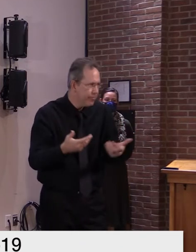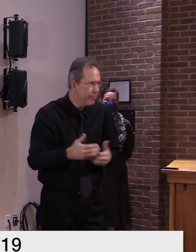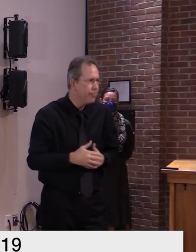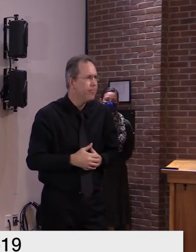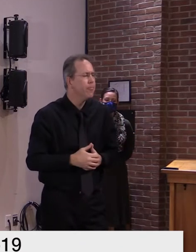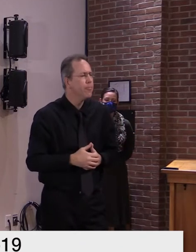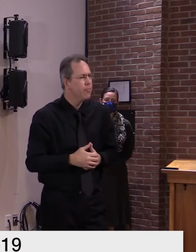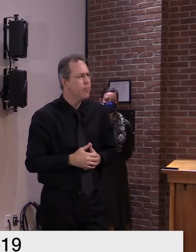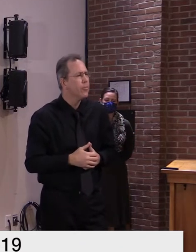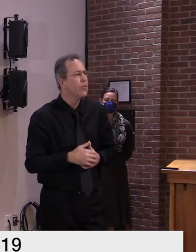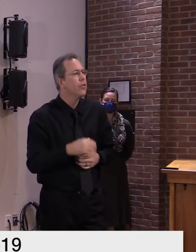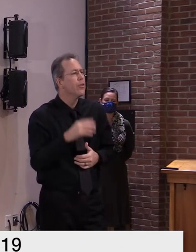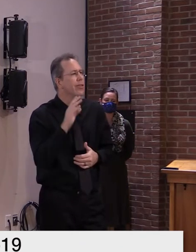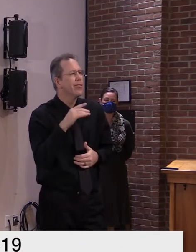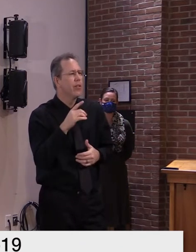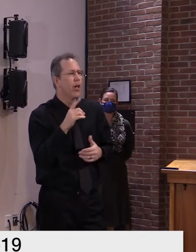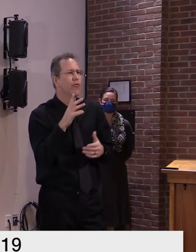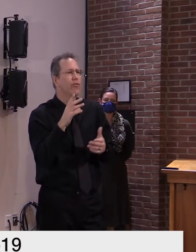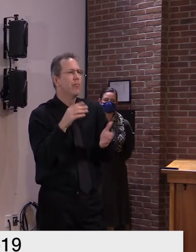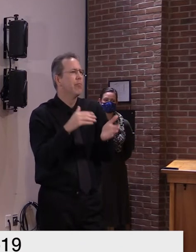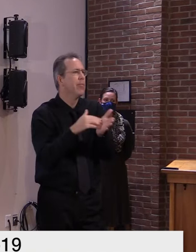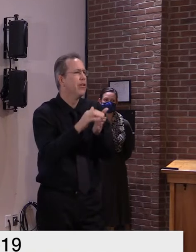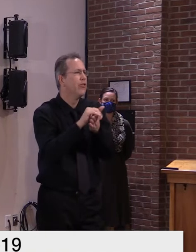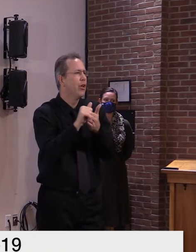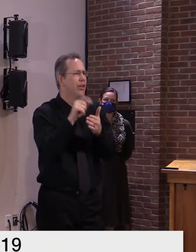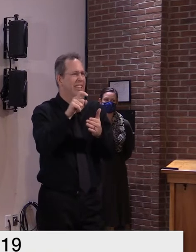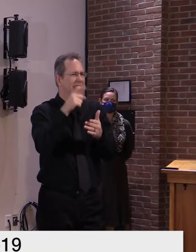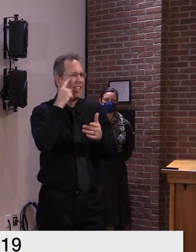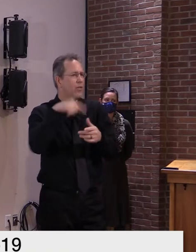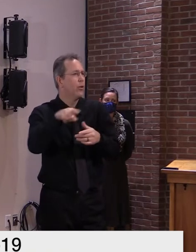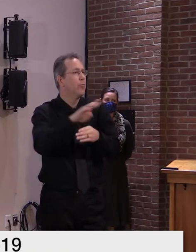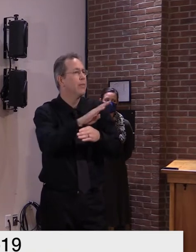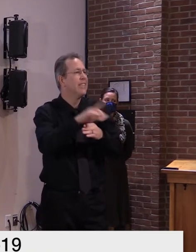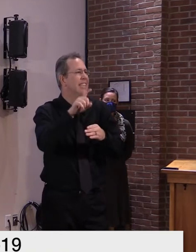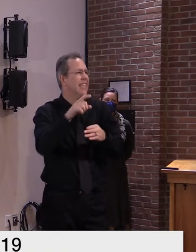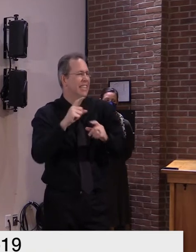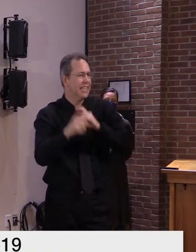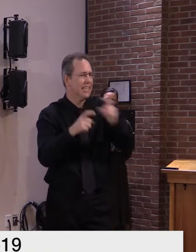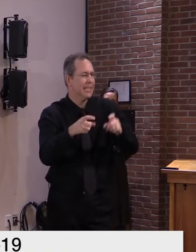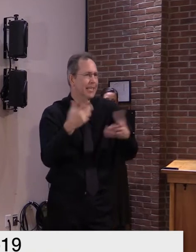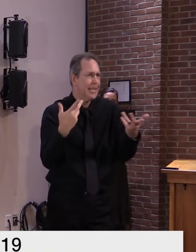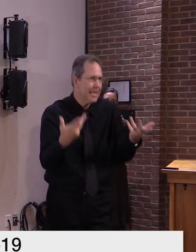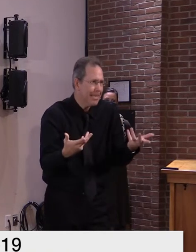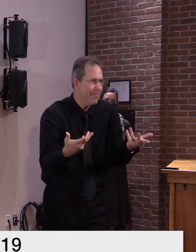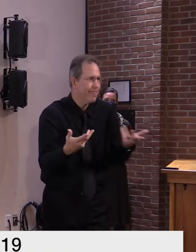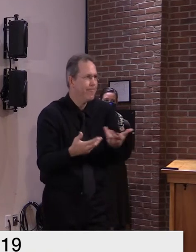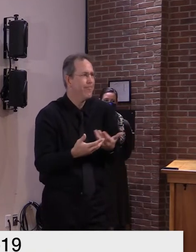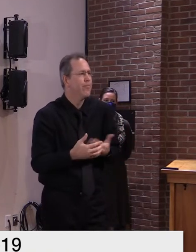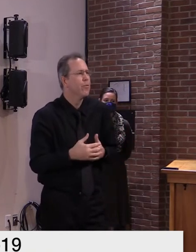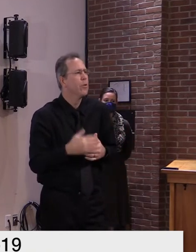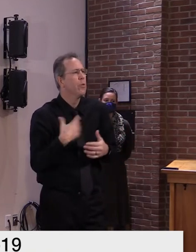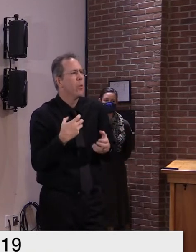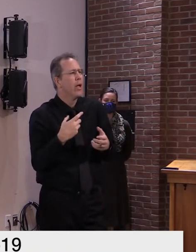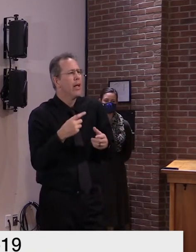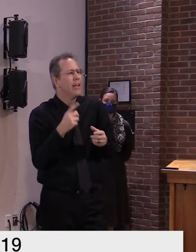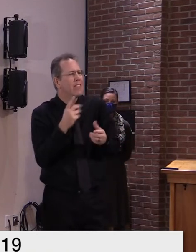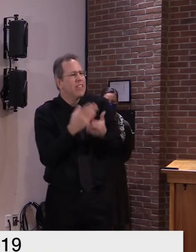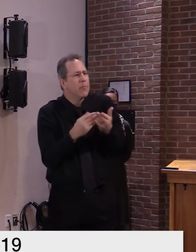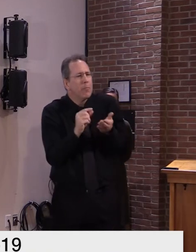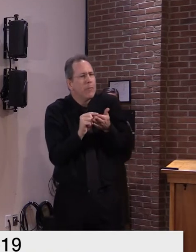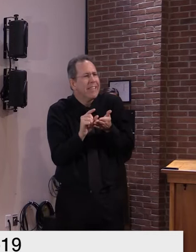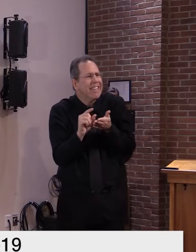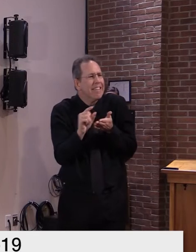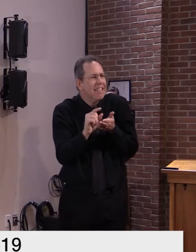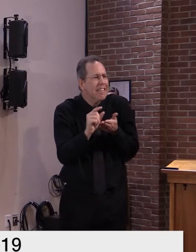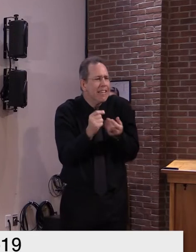dollars worth of need especially in the hospitality sector we just thought give them an extra boost on top of the 150 million we just